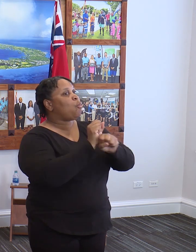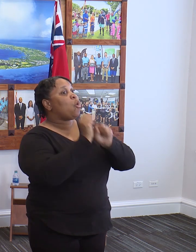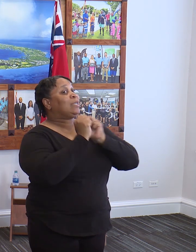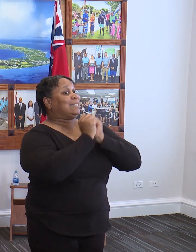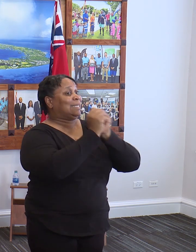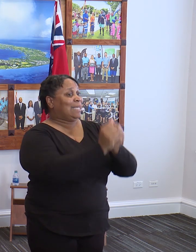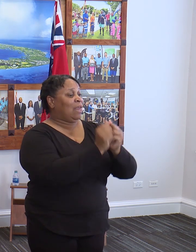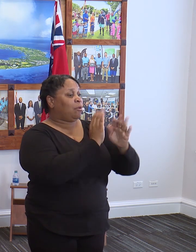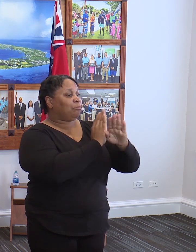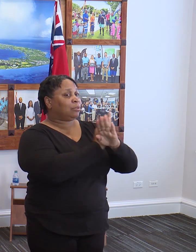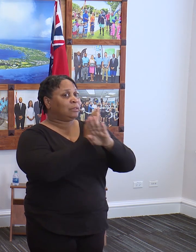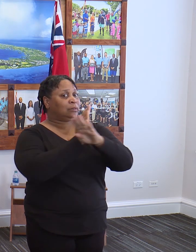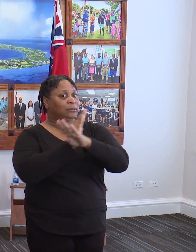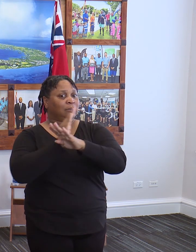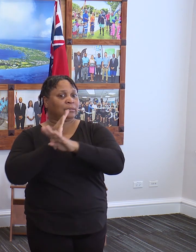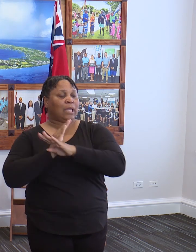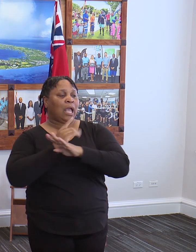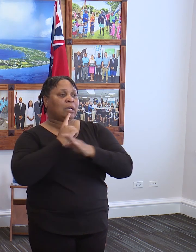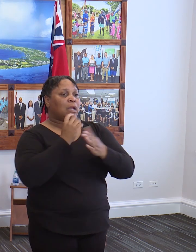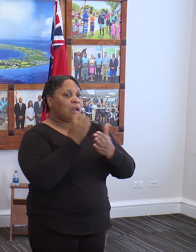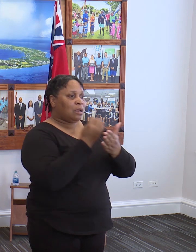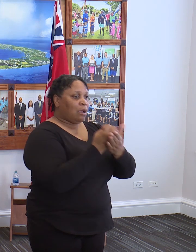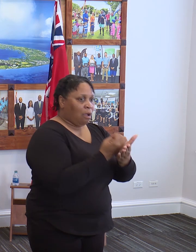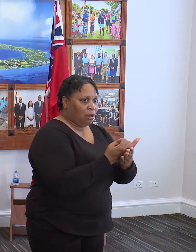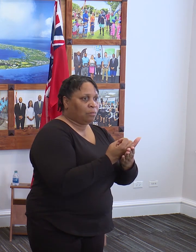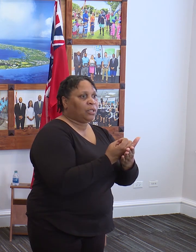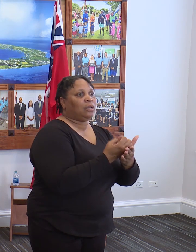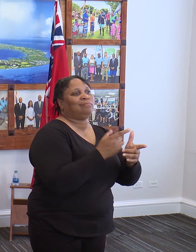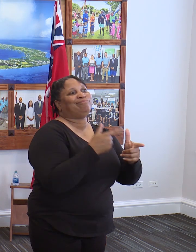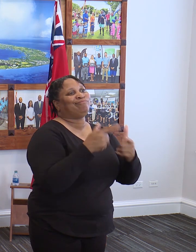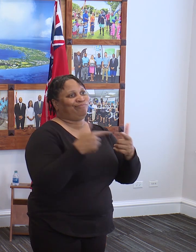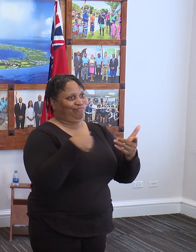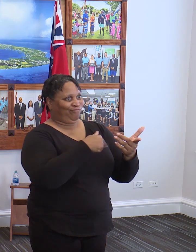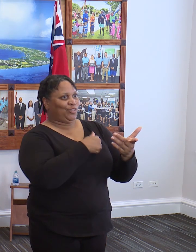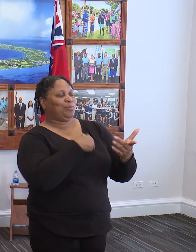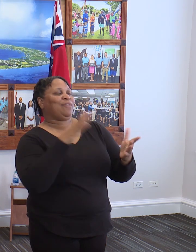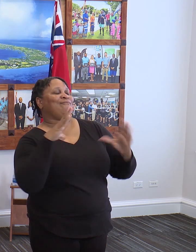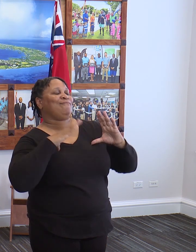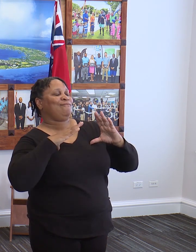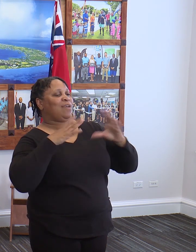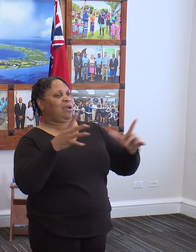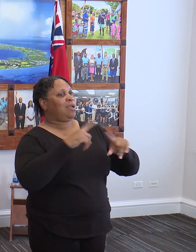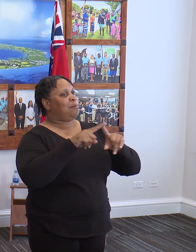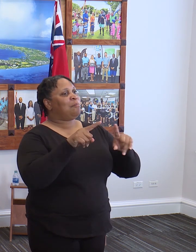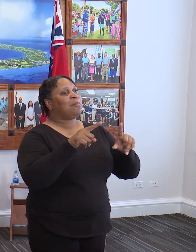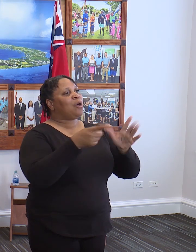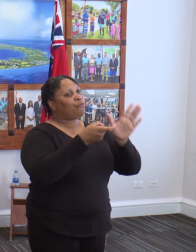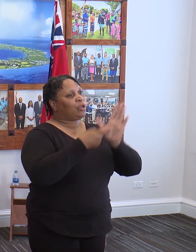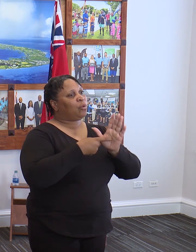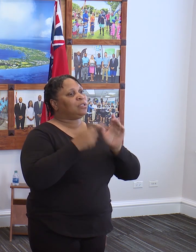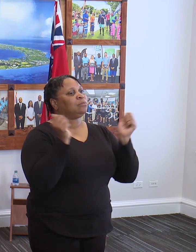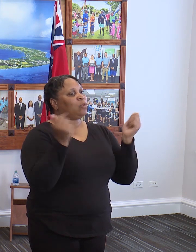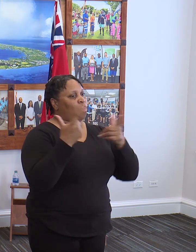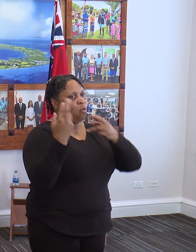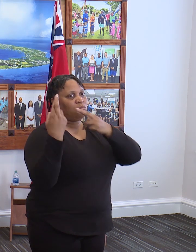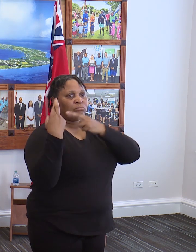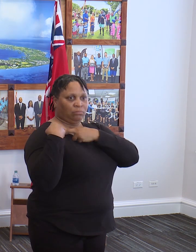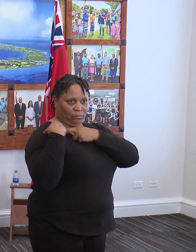to protect our economy, we will be just fine. But it requires all of us to play our part.